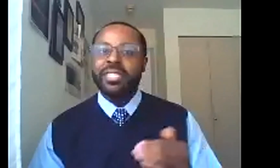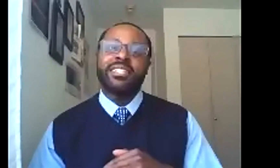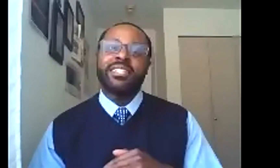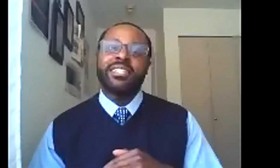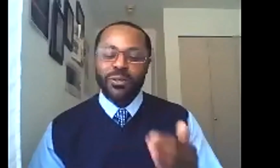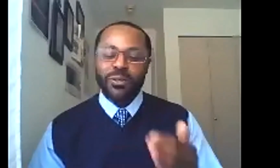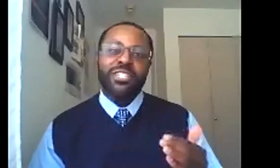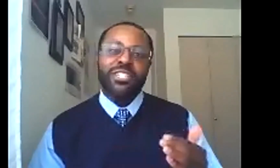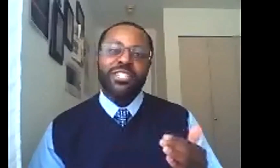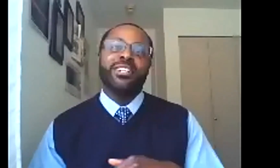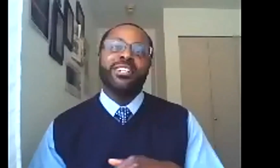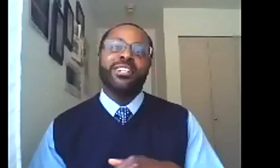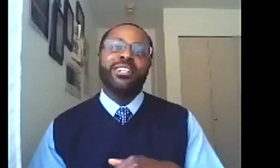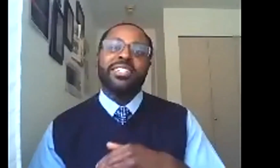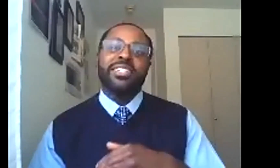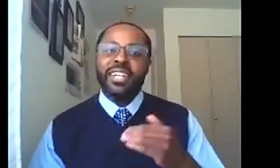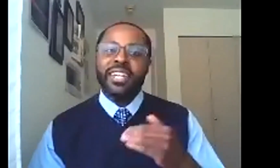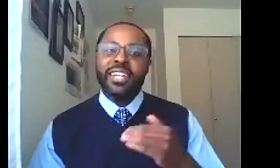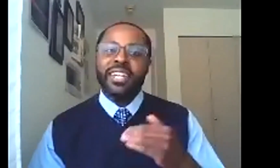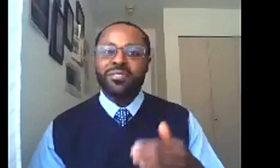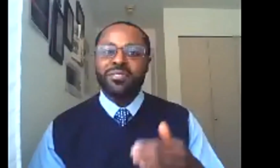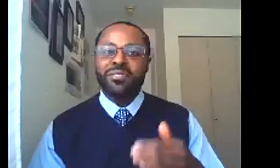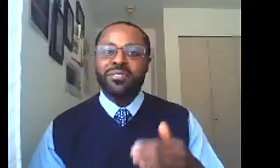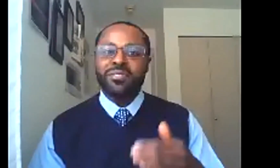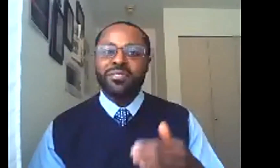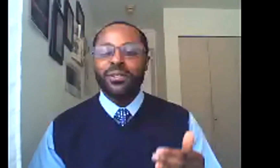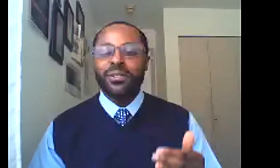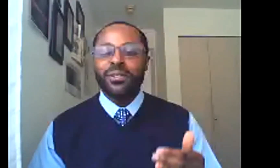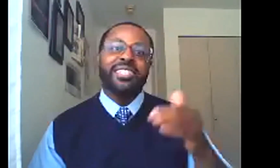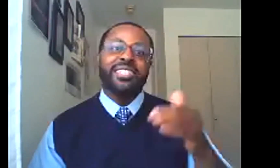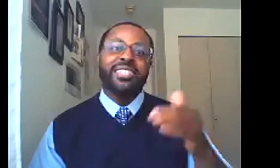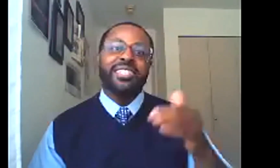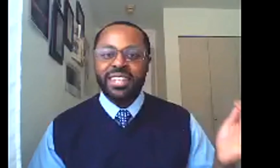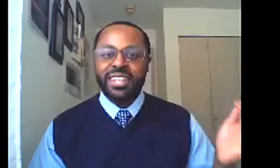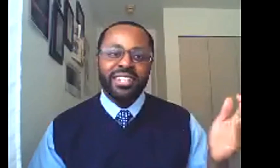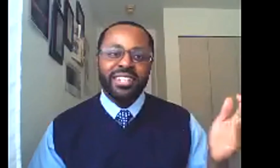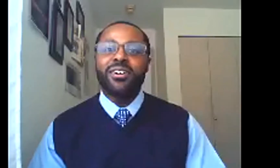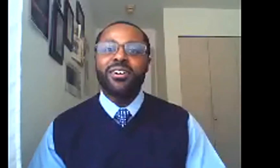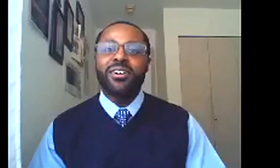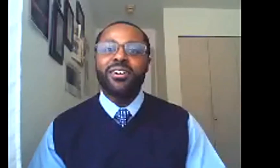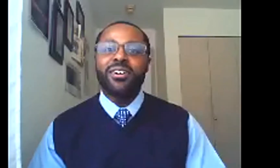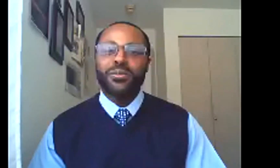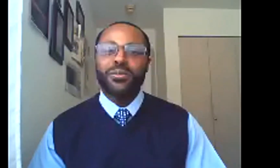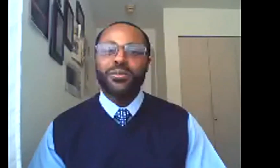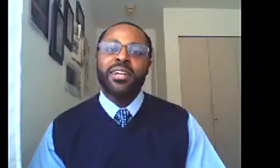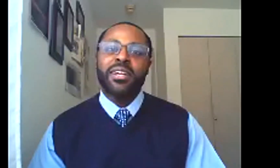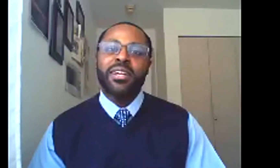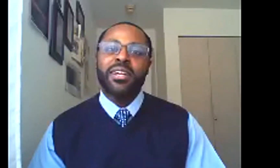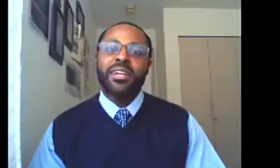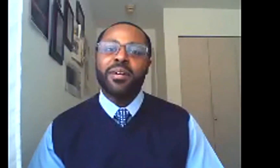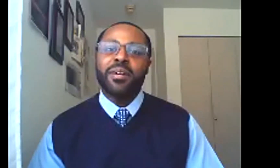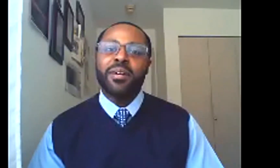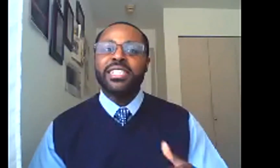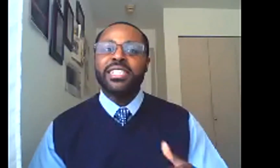suspicion, who gets charged, who gets convicted, and then what are those sentencing and on through the